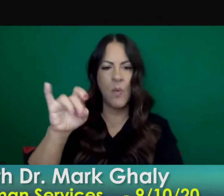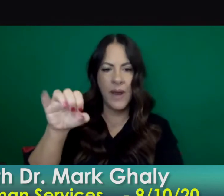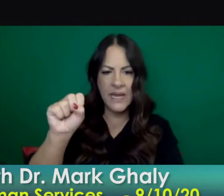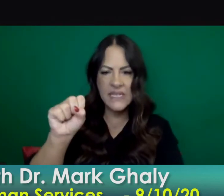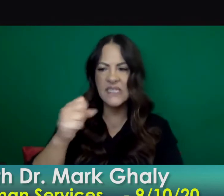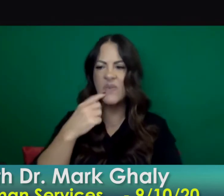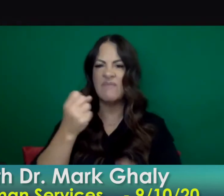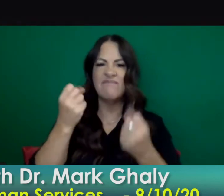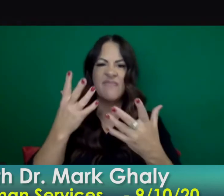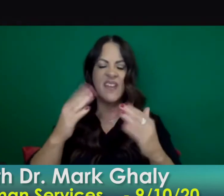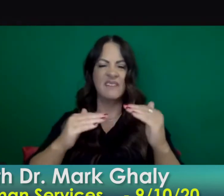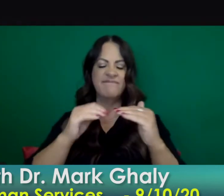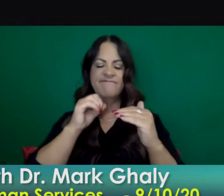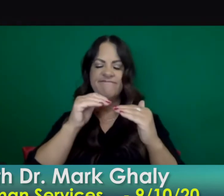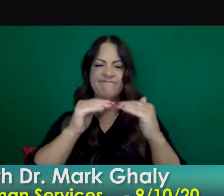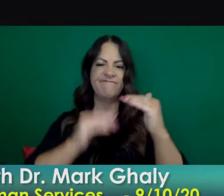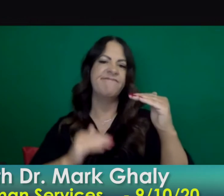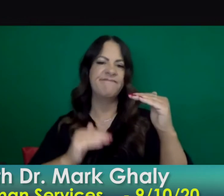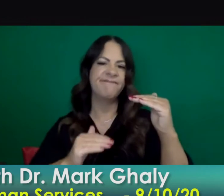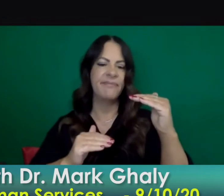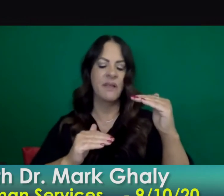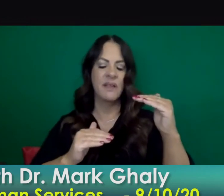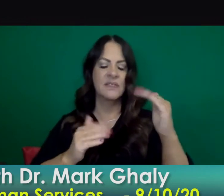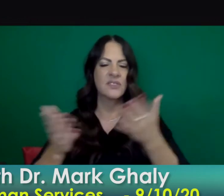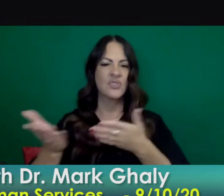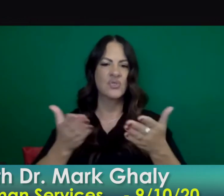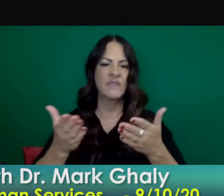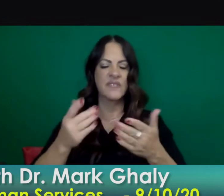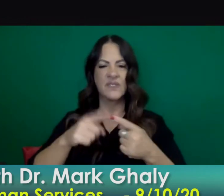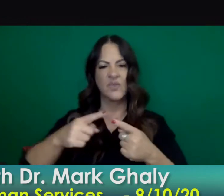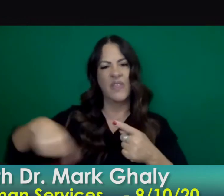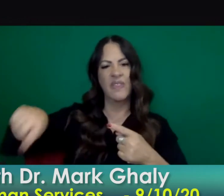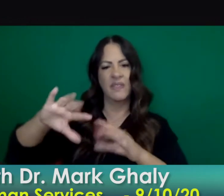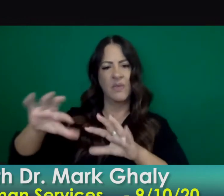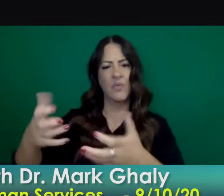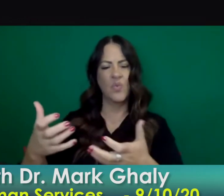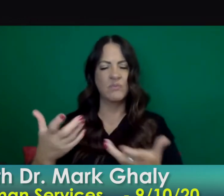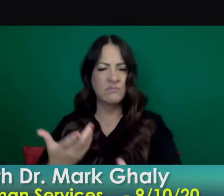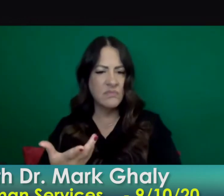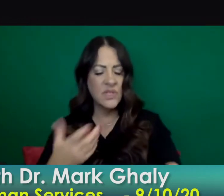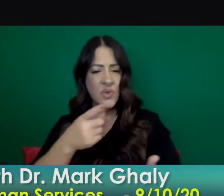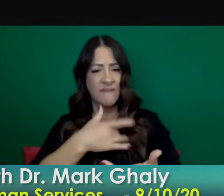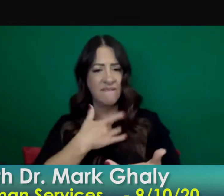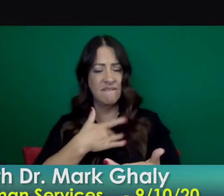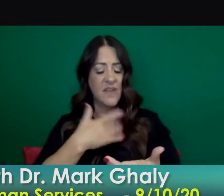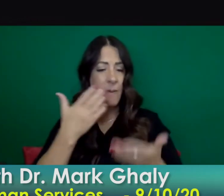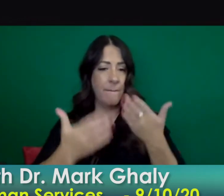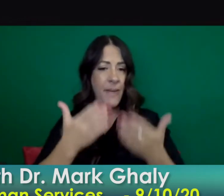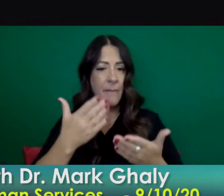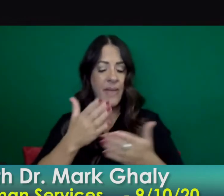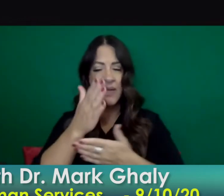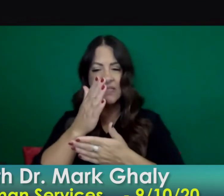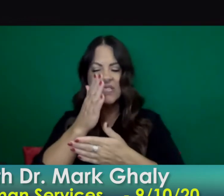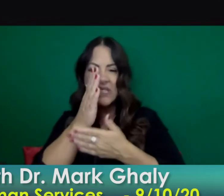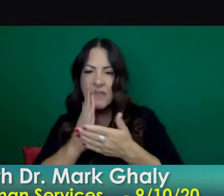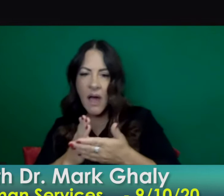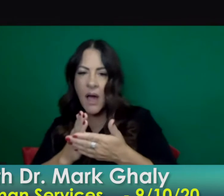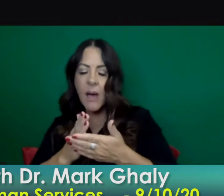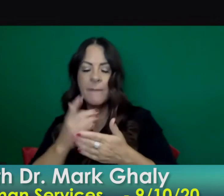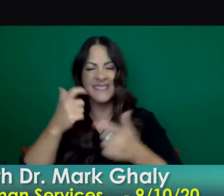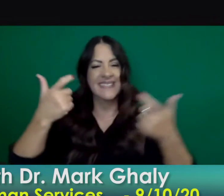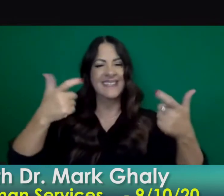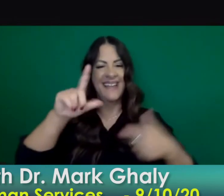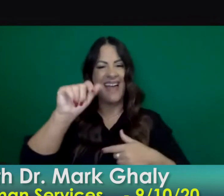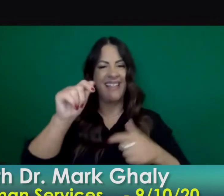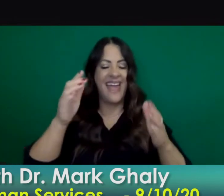disparities here and also related to that if there is a chance do you think that at some point parts of l.a county since it is so big could